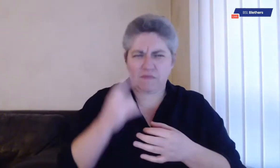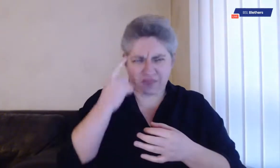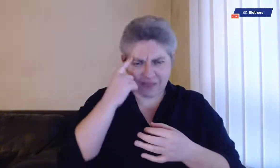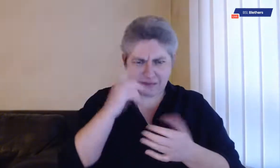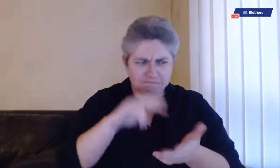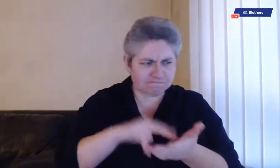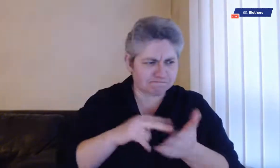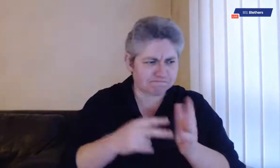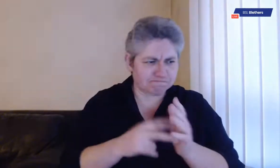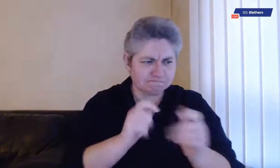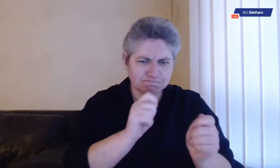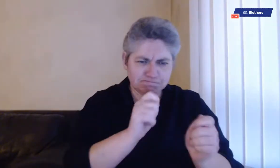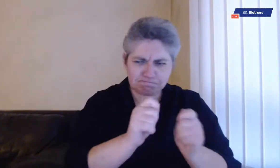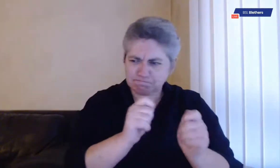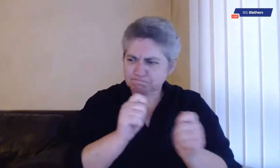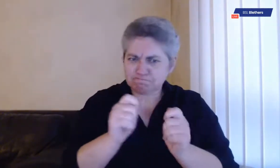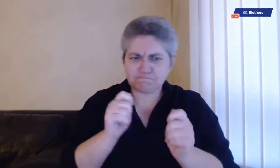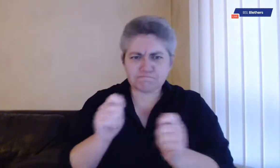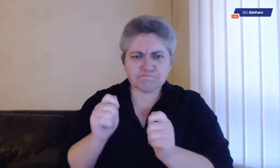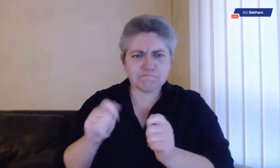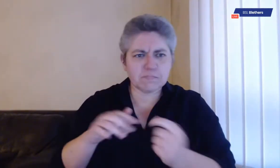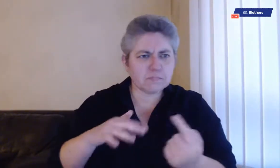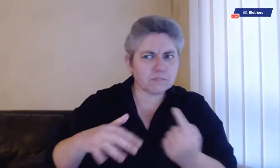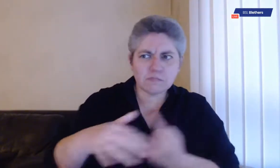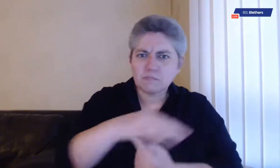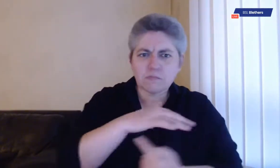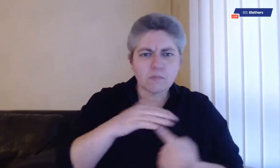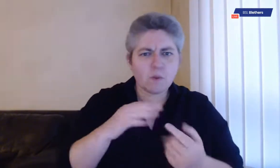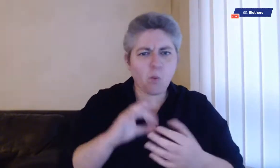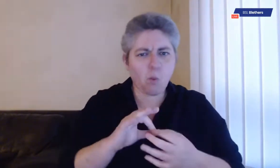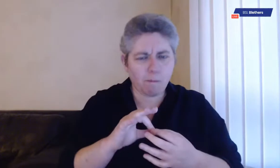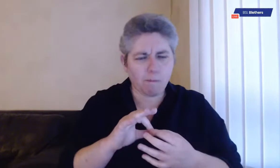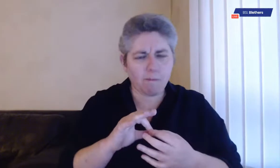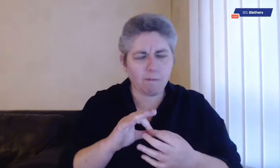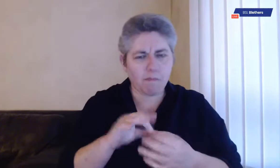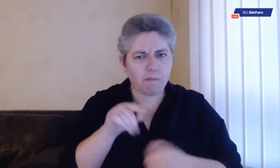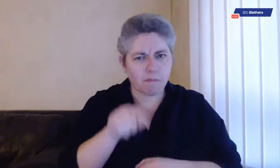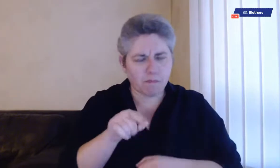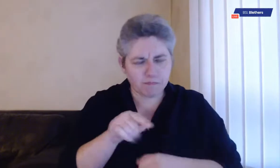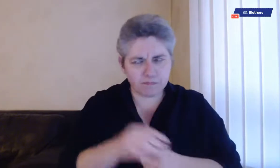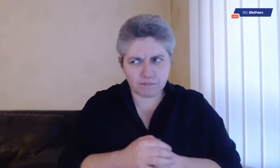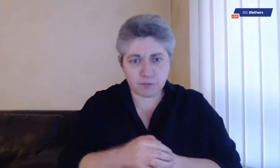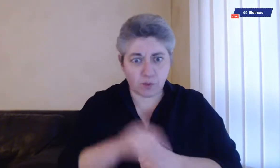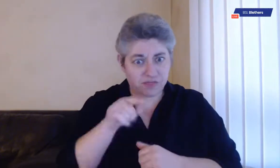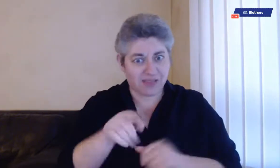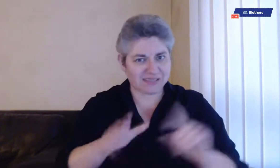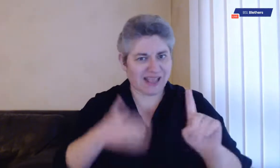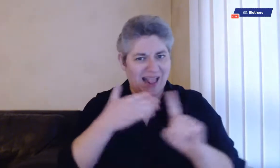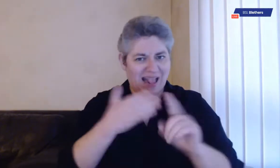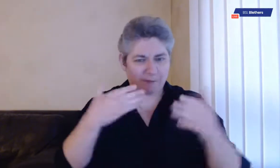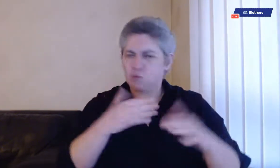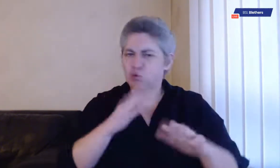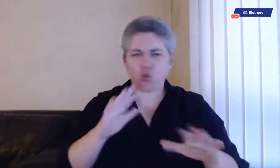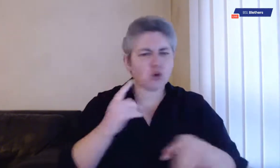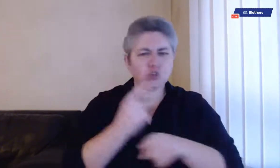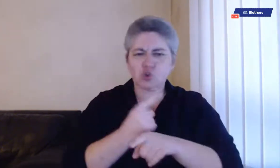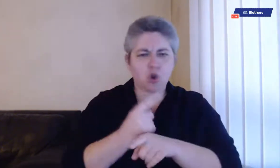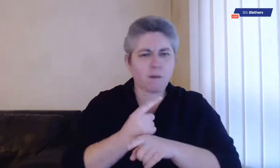And what we want to emphasize is someone like that can still live at home with just a few adaptations to the home environment.